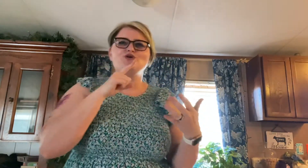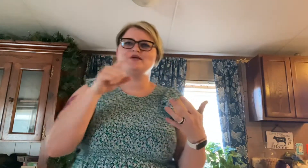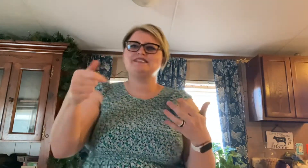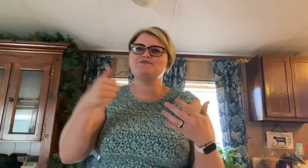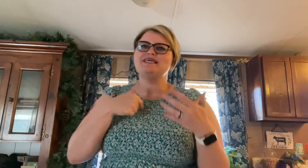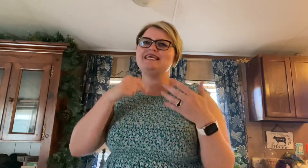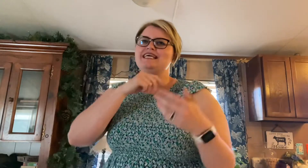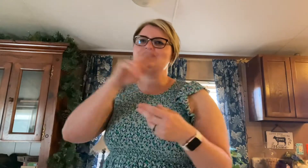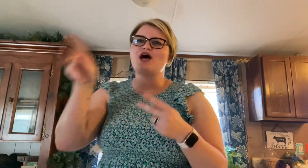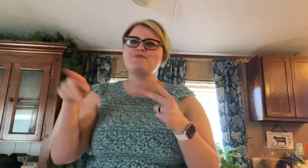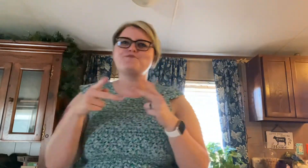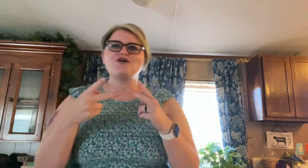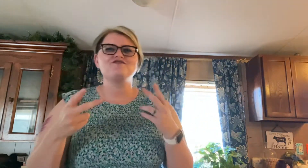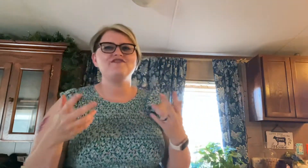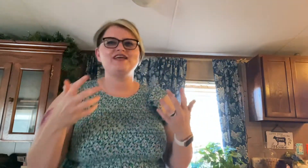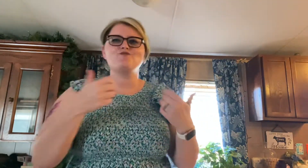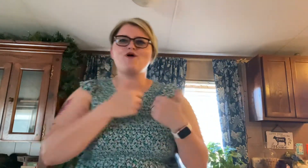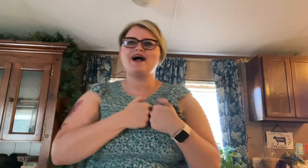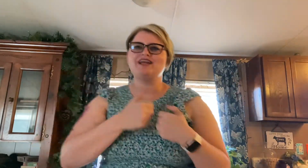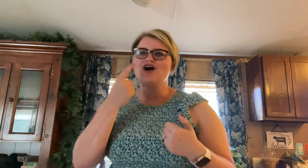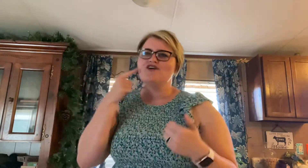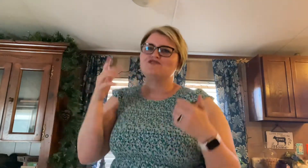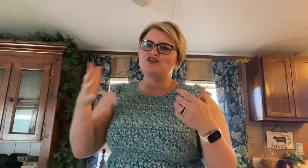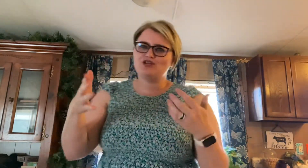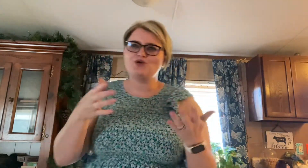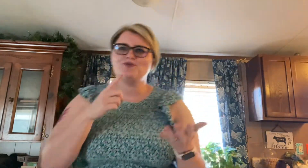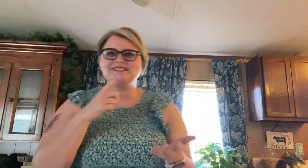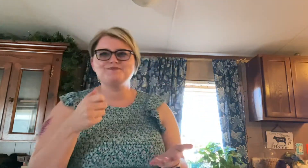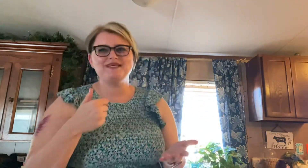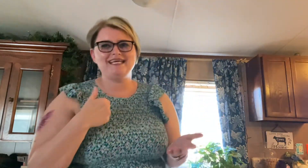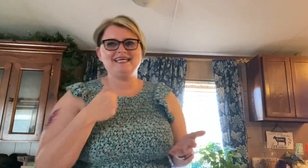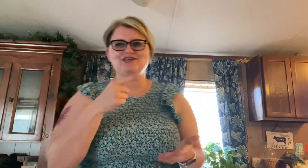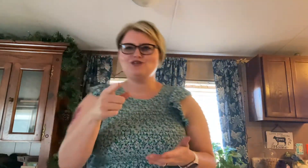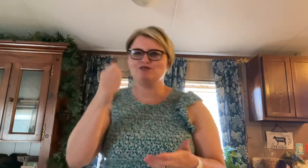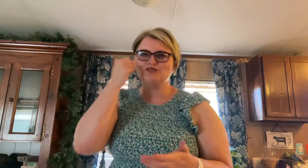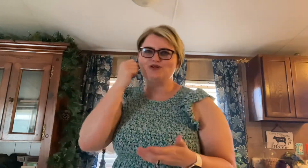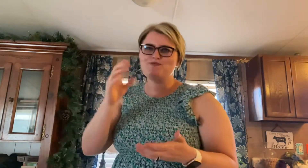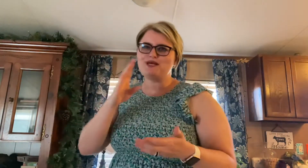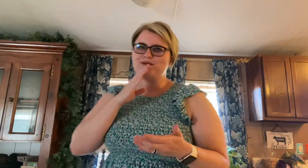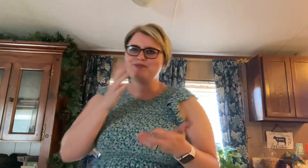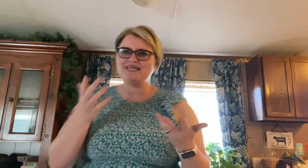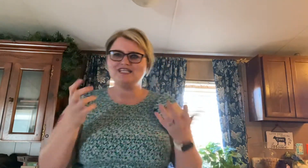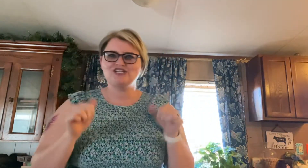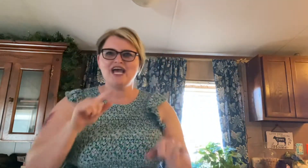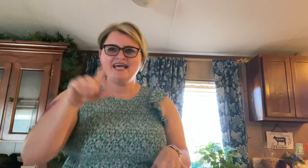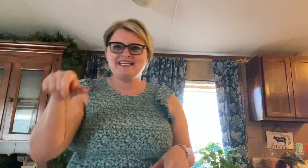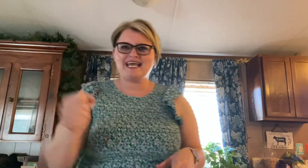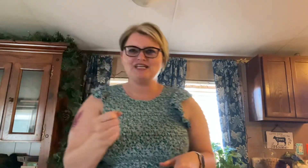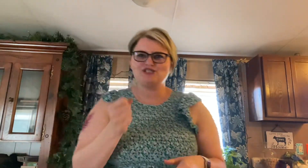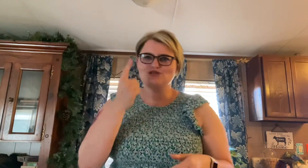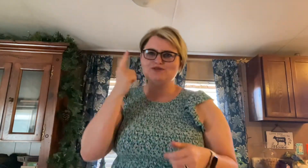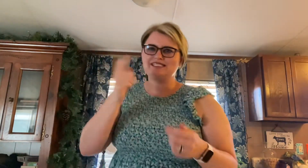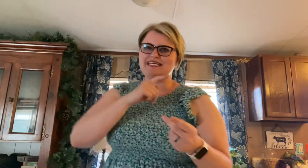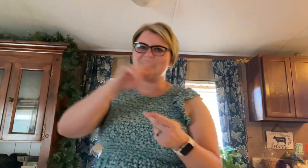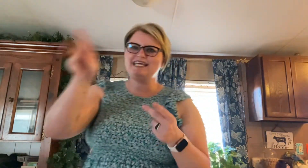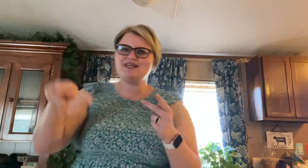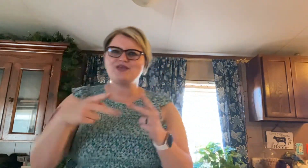as me The perfect one, for you as me You stupid bitch, can't you see the